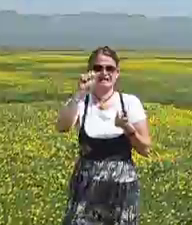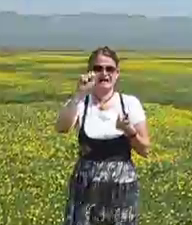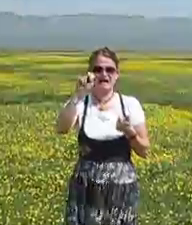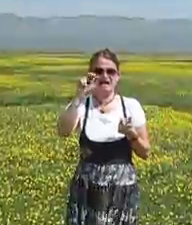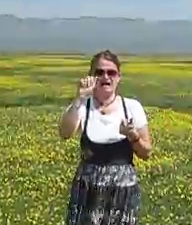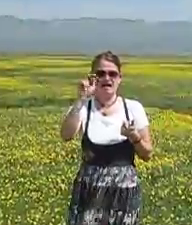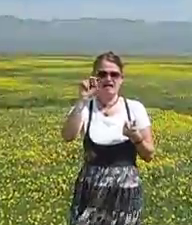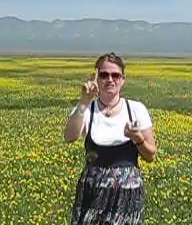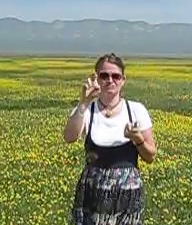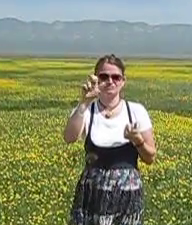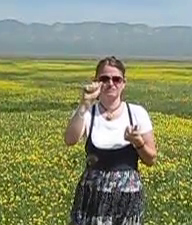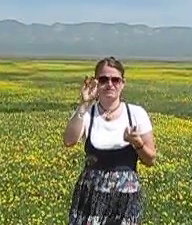it.